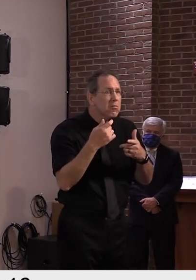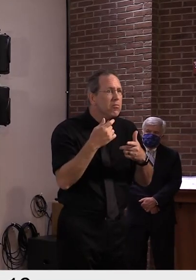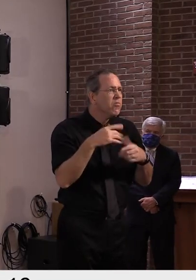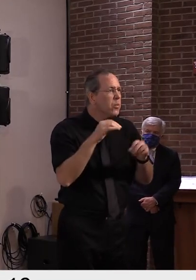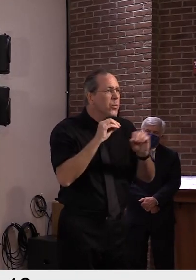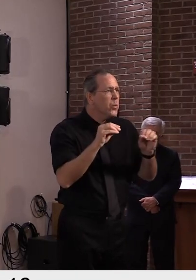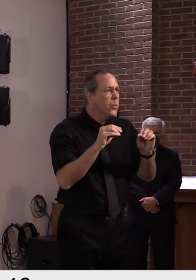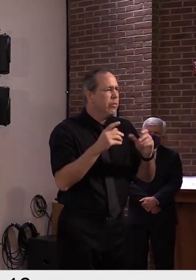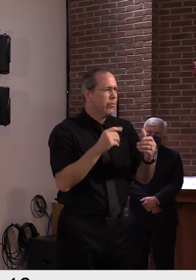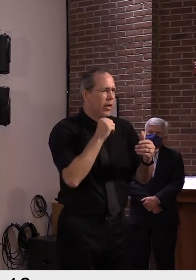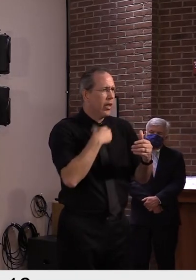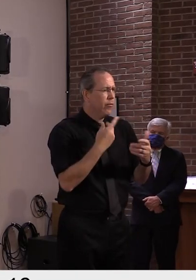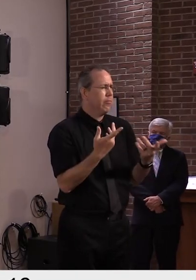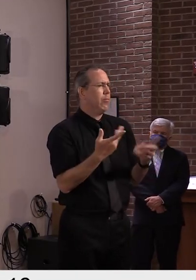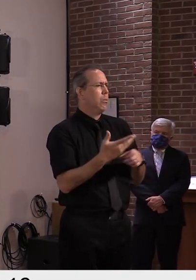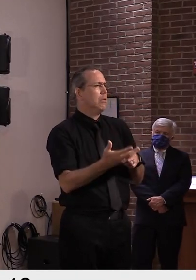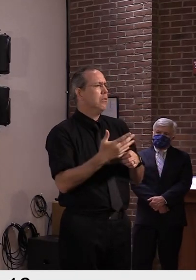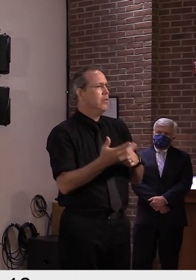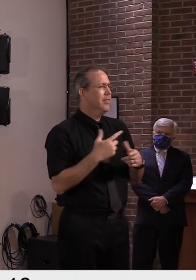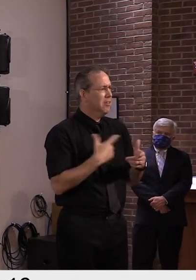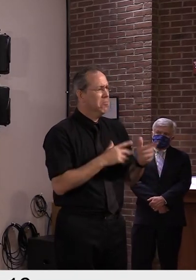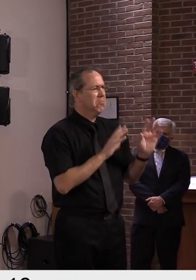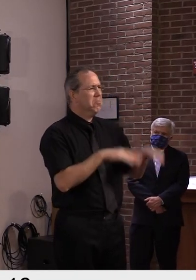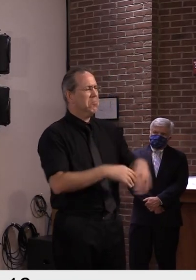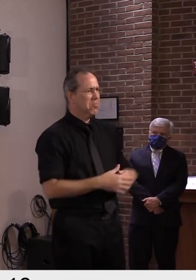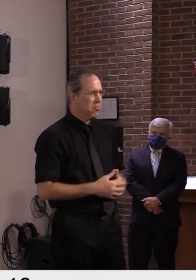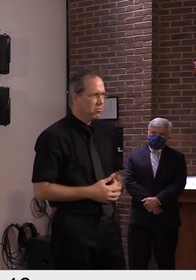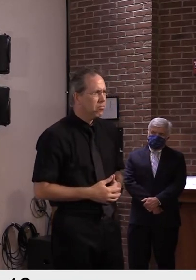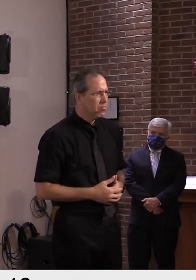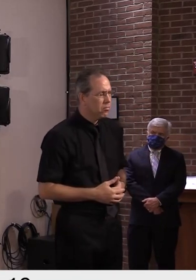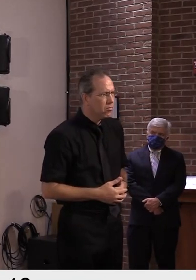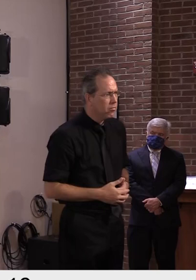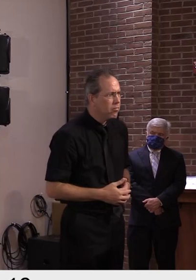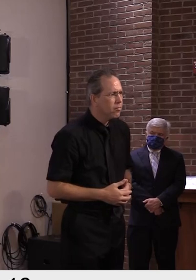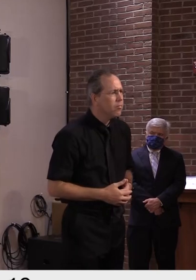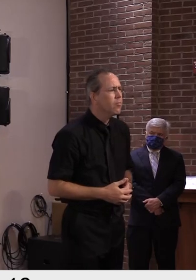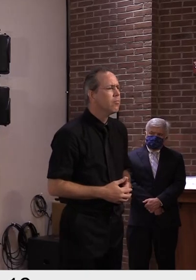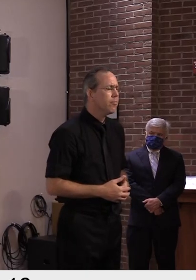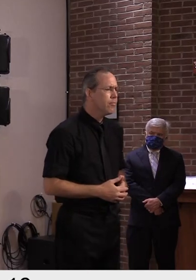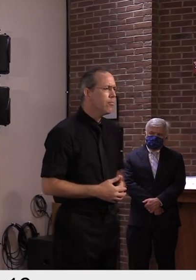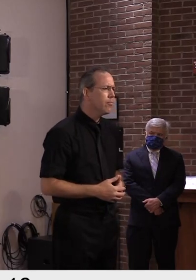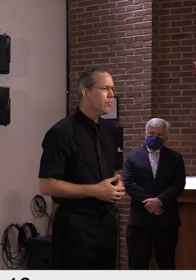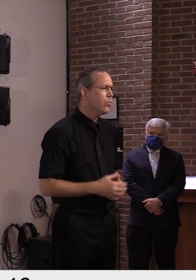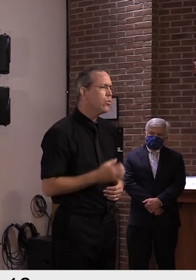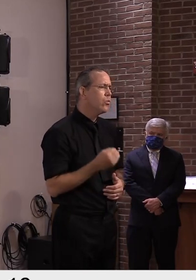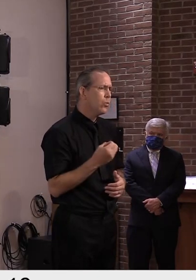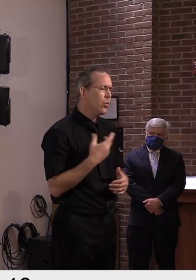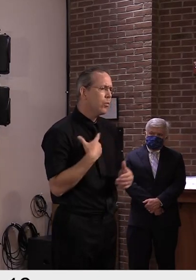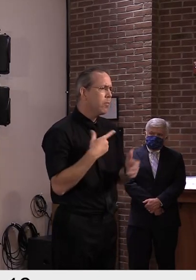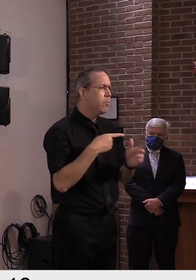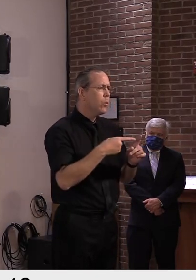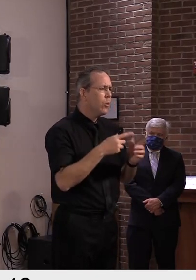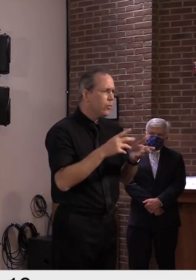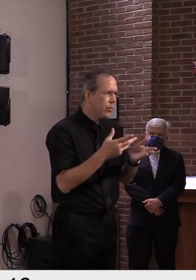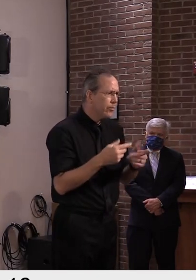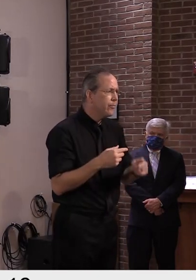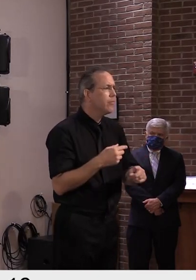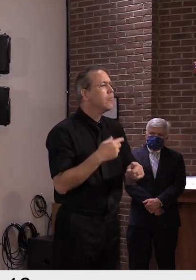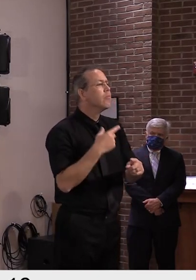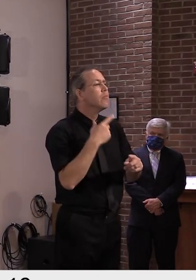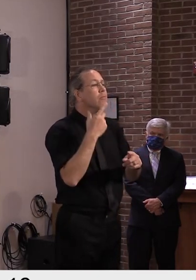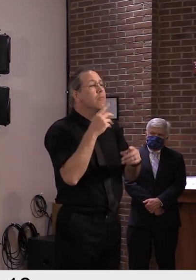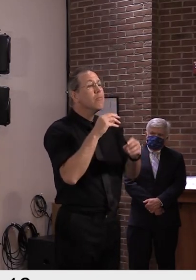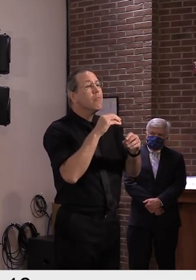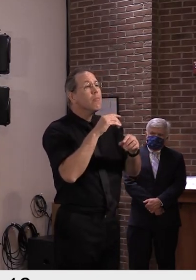and, uh, we're, we're finding the, the rate that the governor quoted way under one percent positive